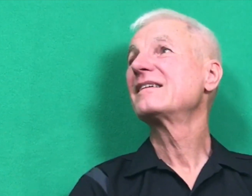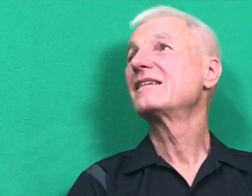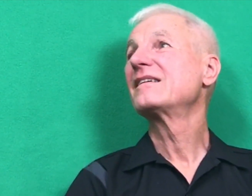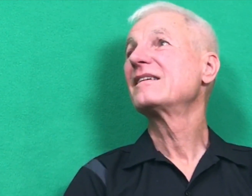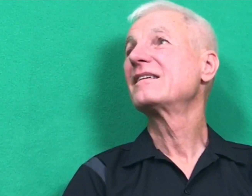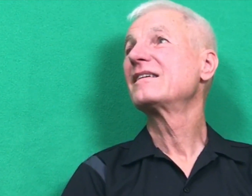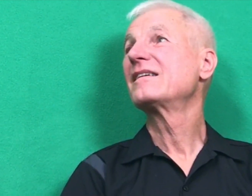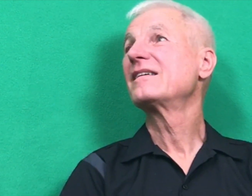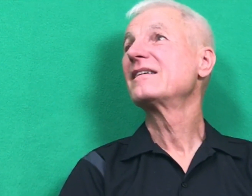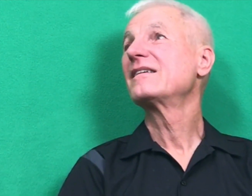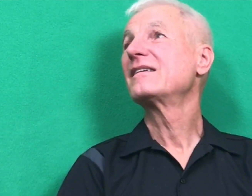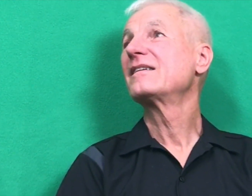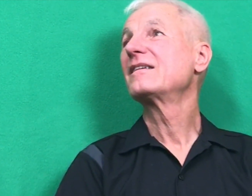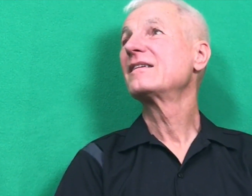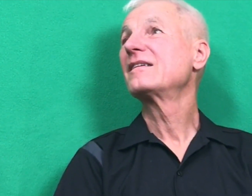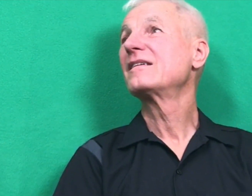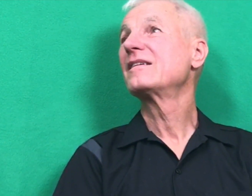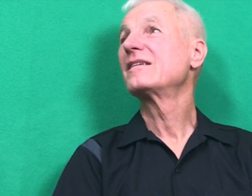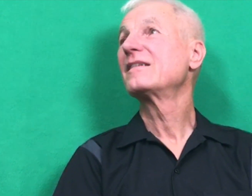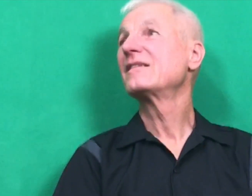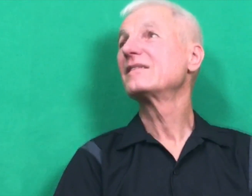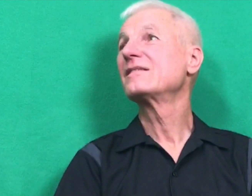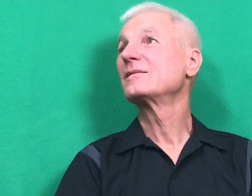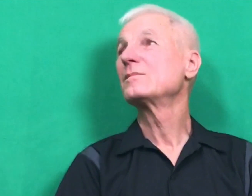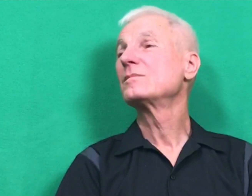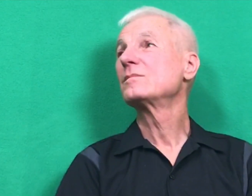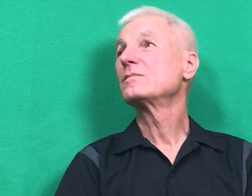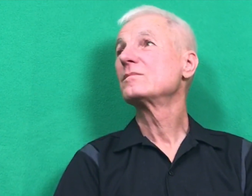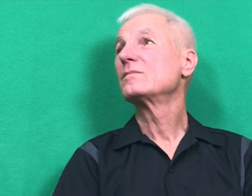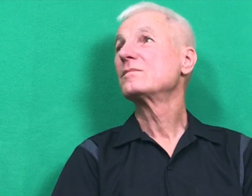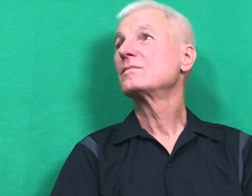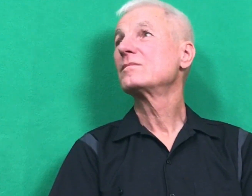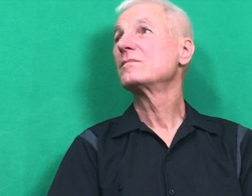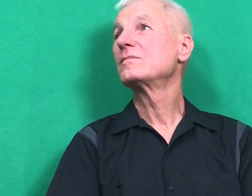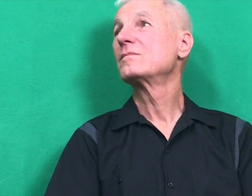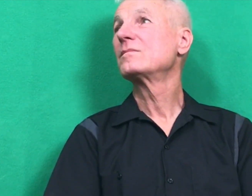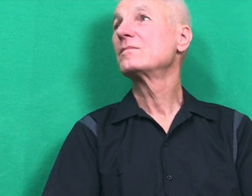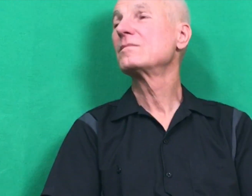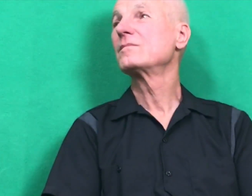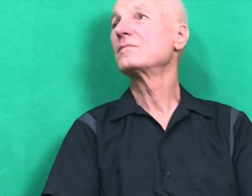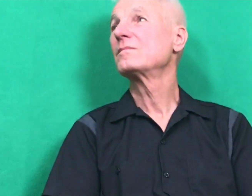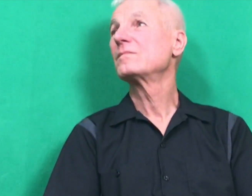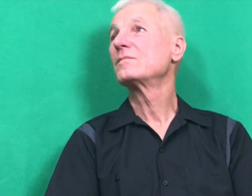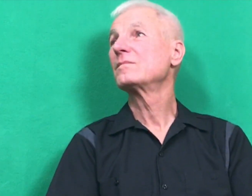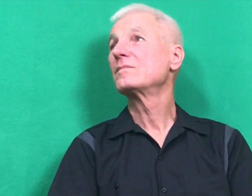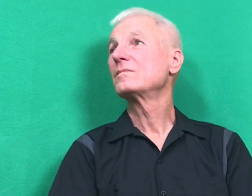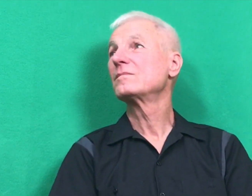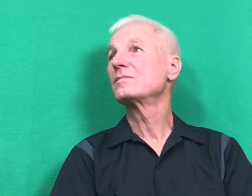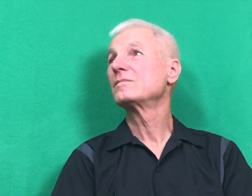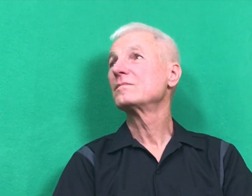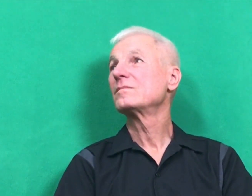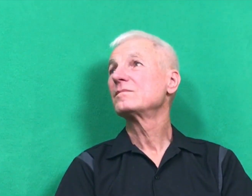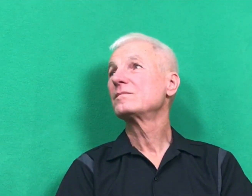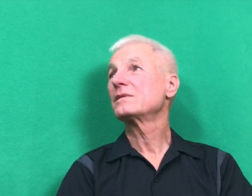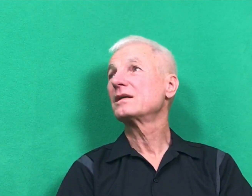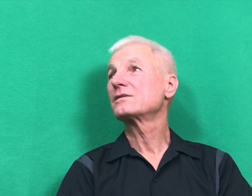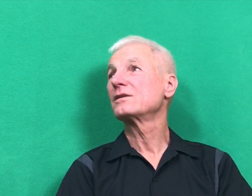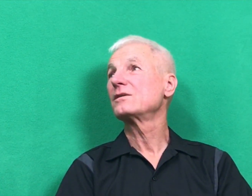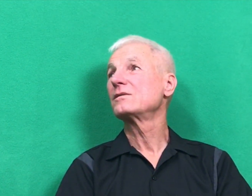never seen anything like that. I really thought we were going to die. I thought we were going to die from smoke inhalation, and they'd fight our bodies the next day. That's how